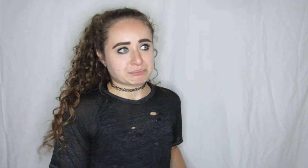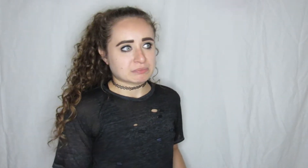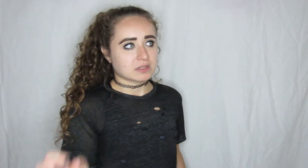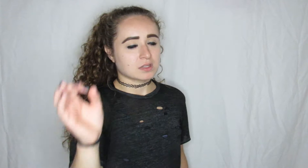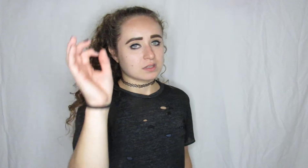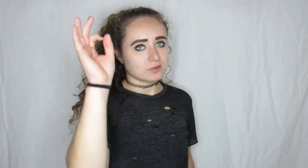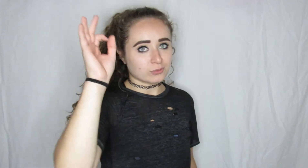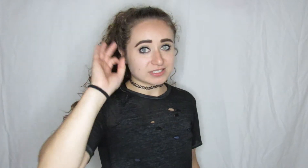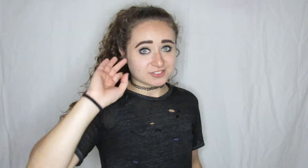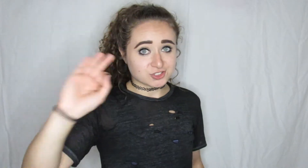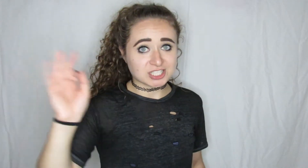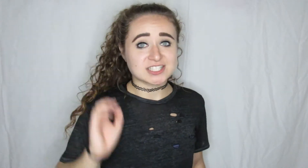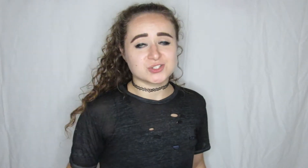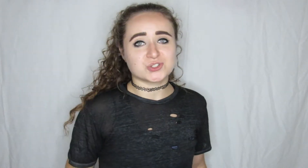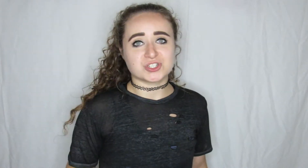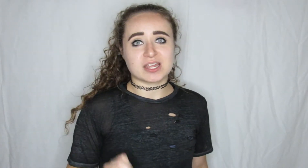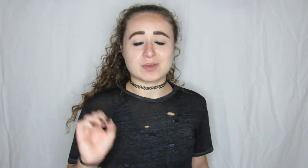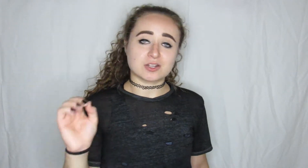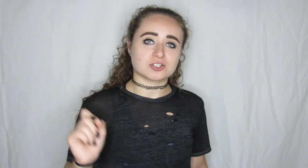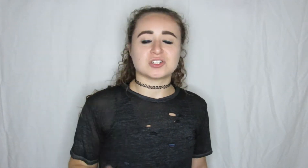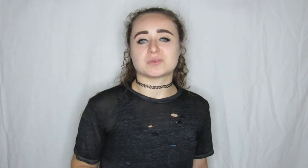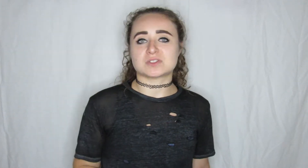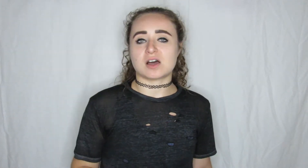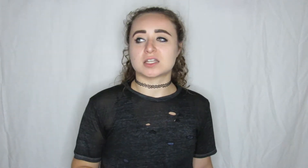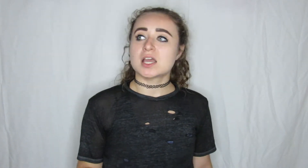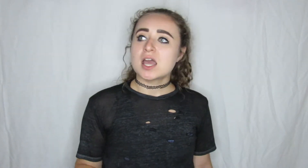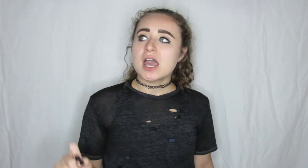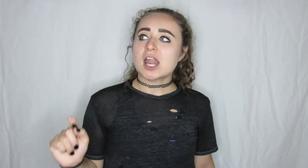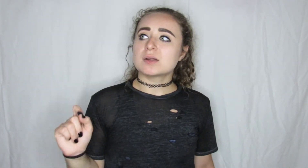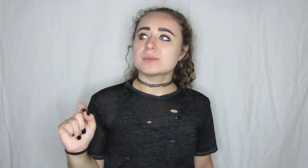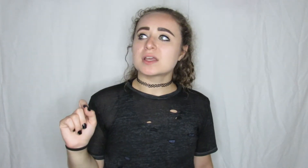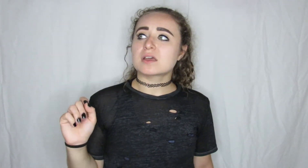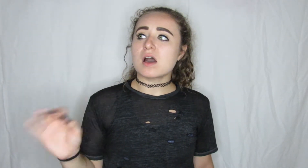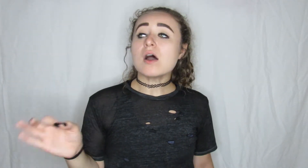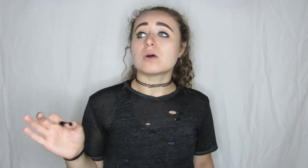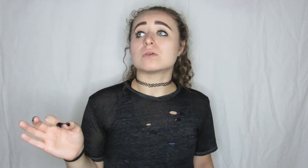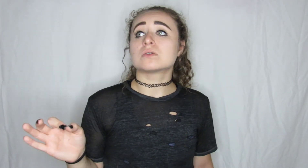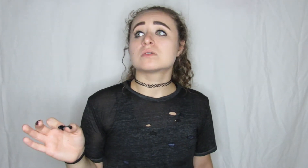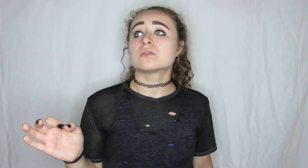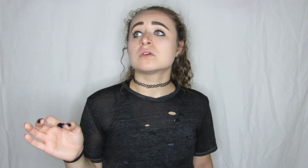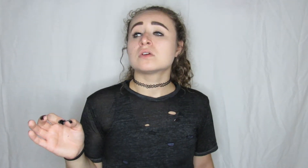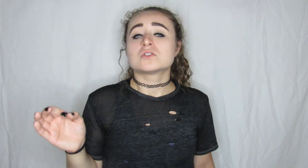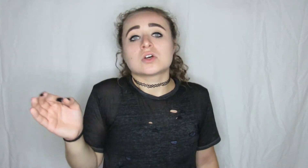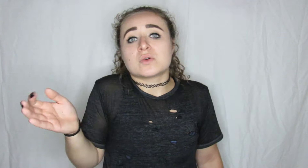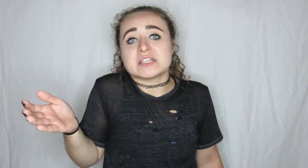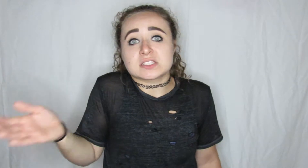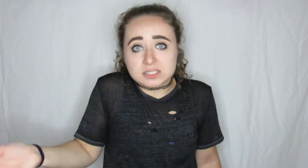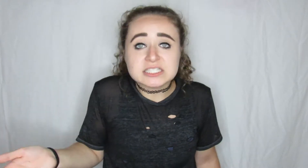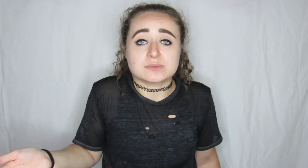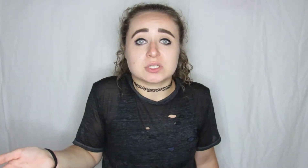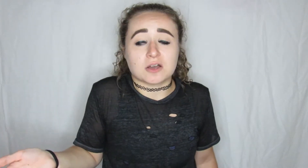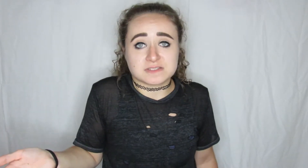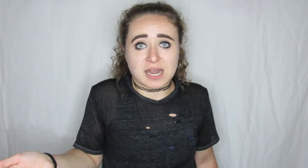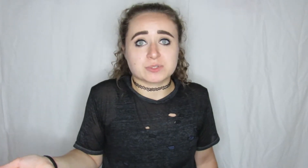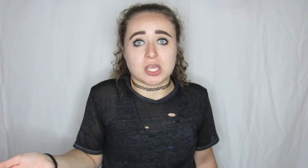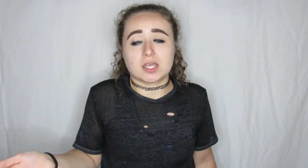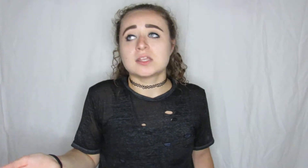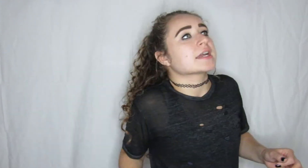was just his username and our streak was gone and I'm like oh so he deleted me off snapchat right